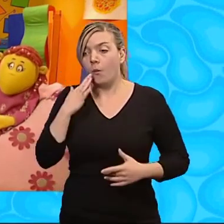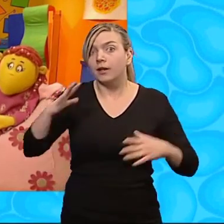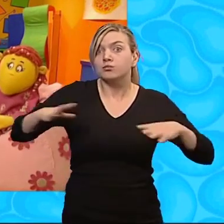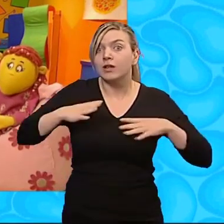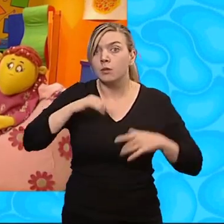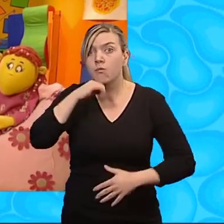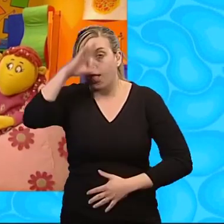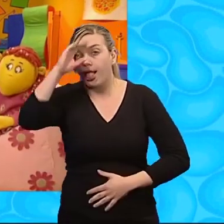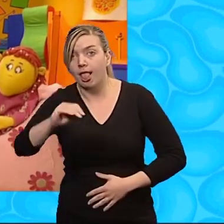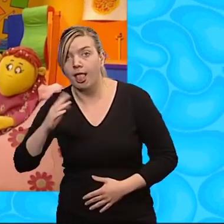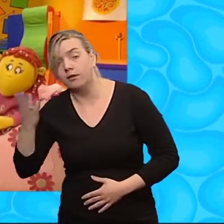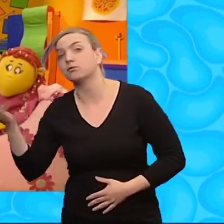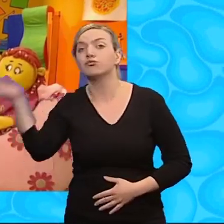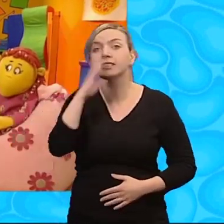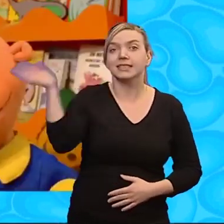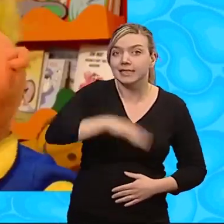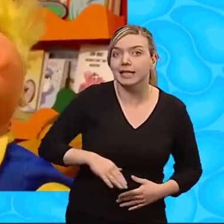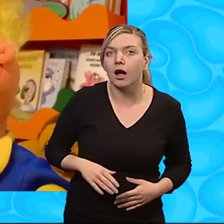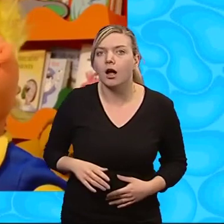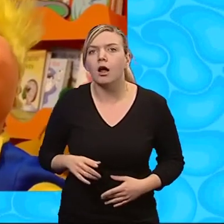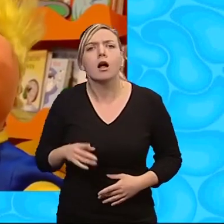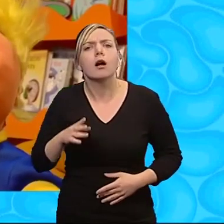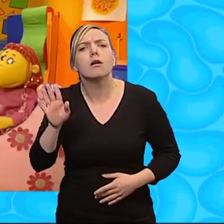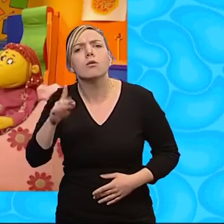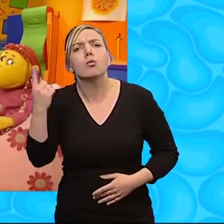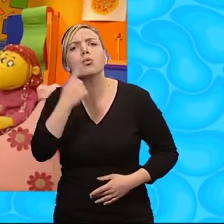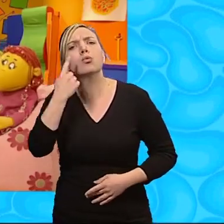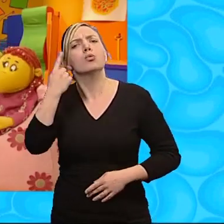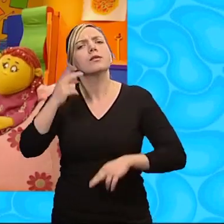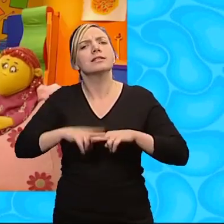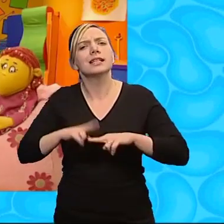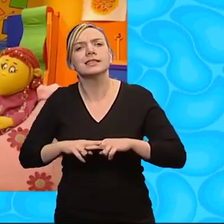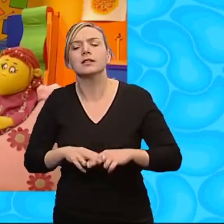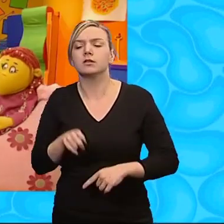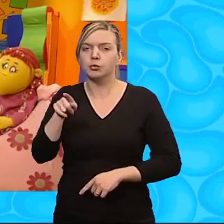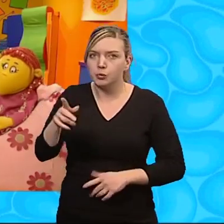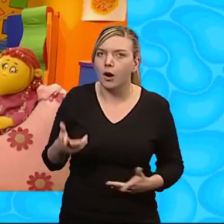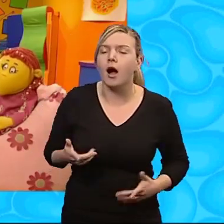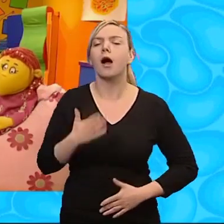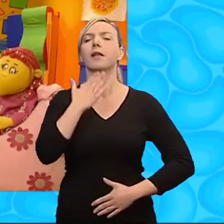ready! Come on, Jake! Er, Bella, er, who's the daddy? You are! Thank you!